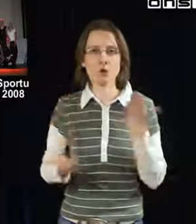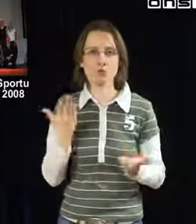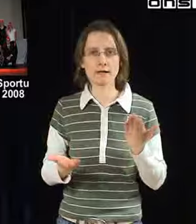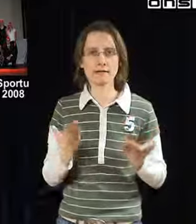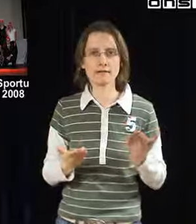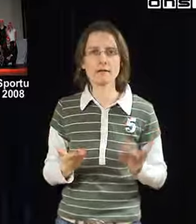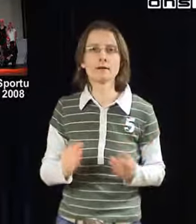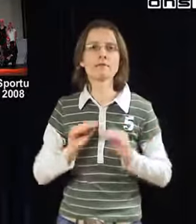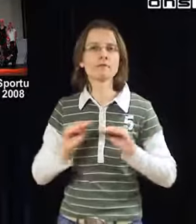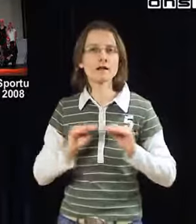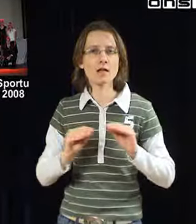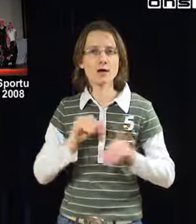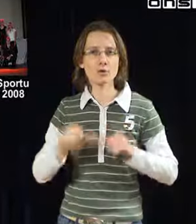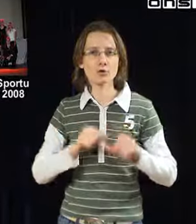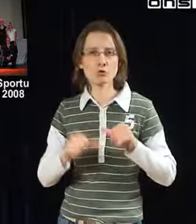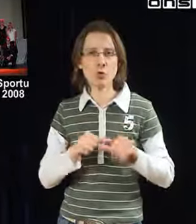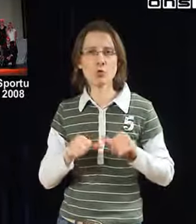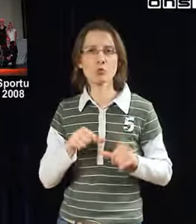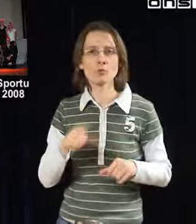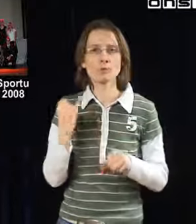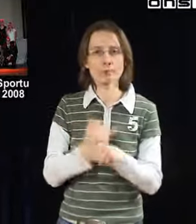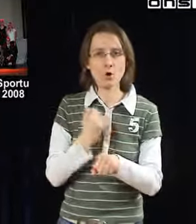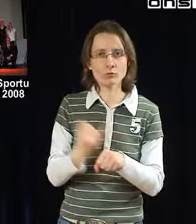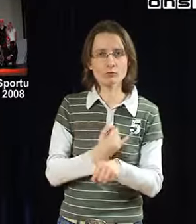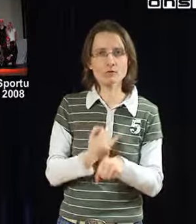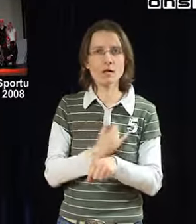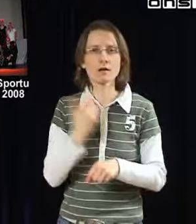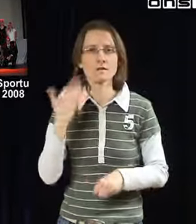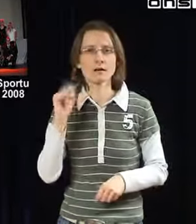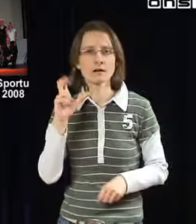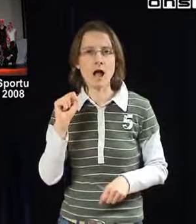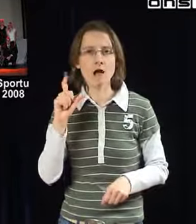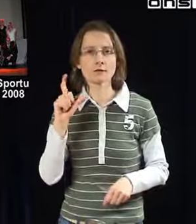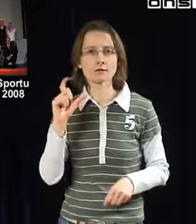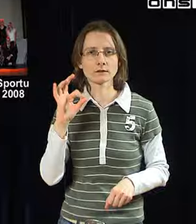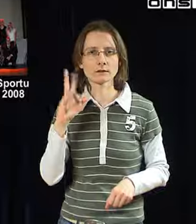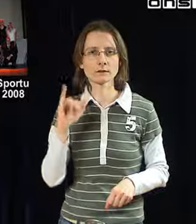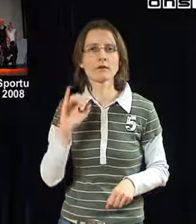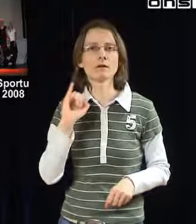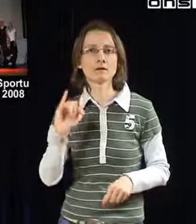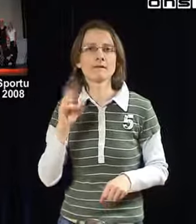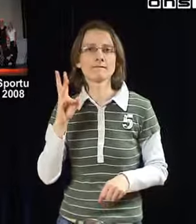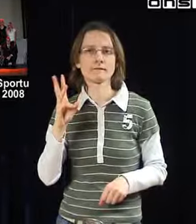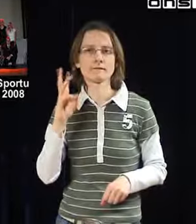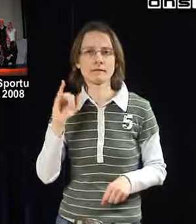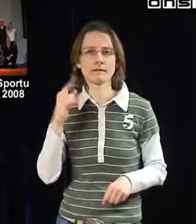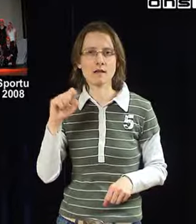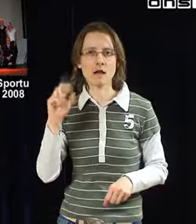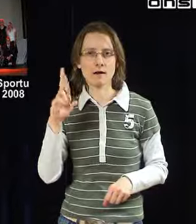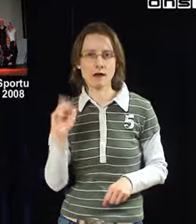alright, but I'm just fine And I'm so sad, oh so what I'm